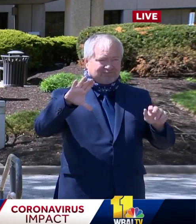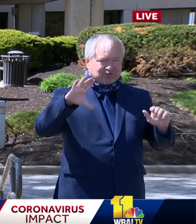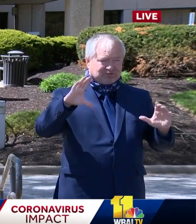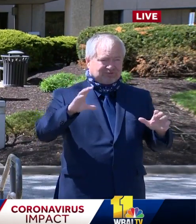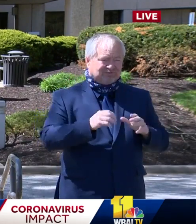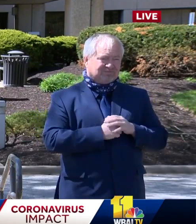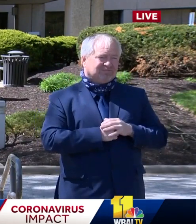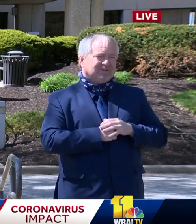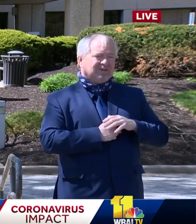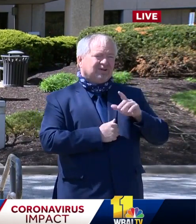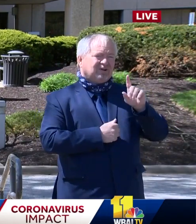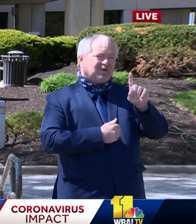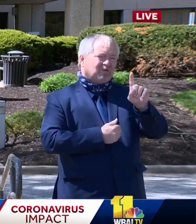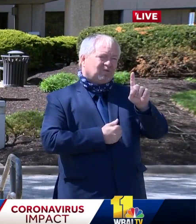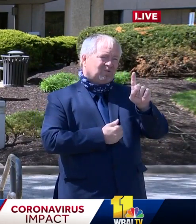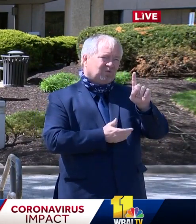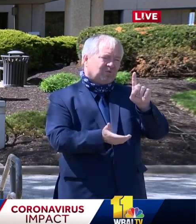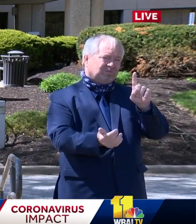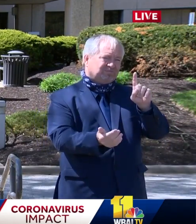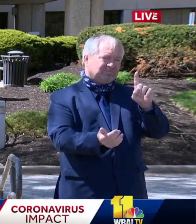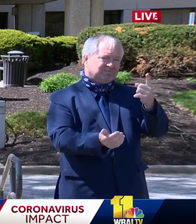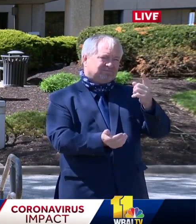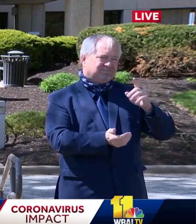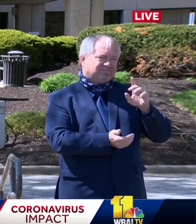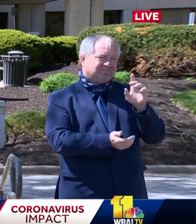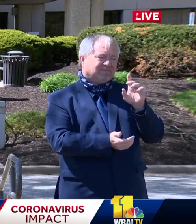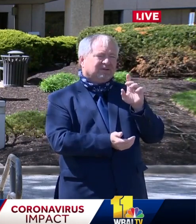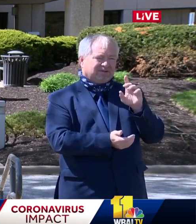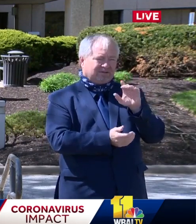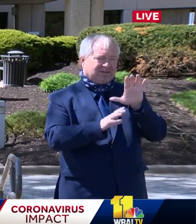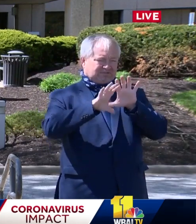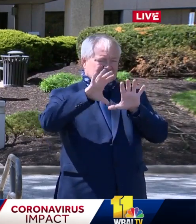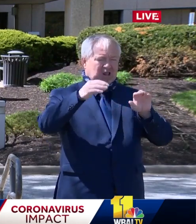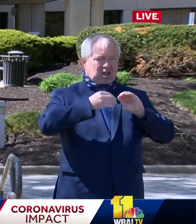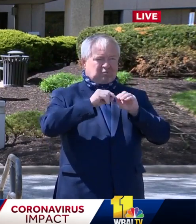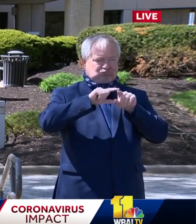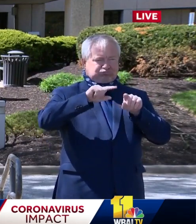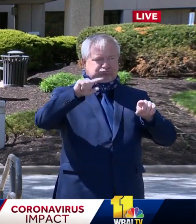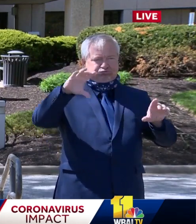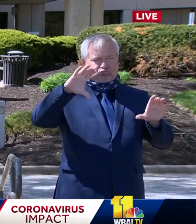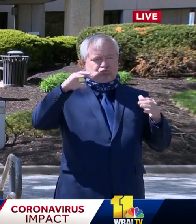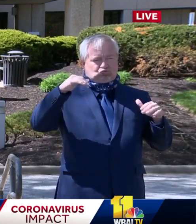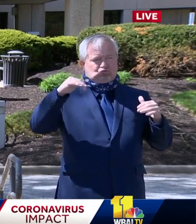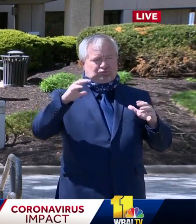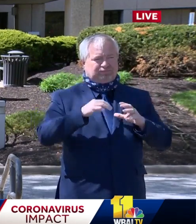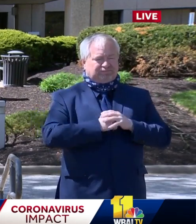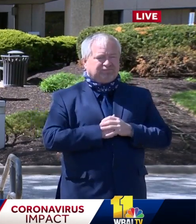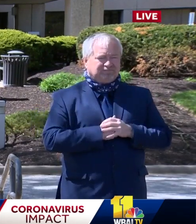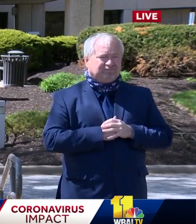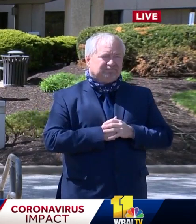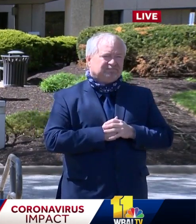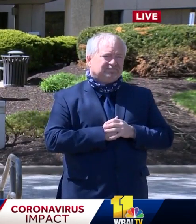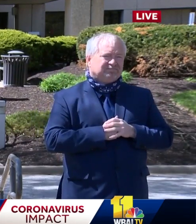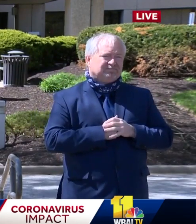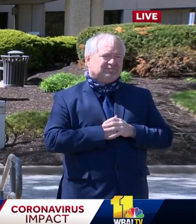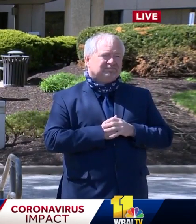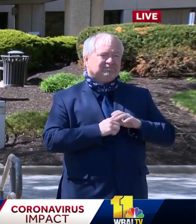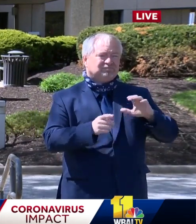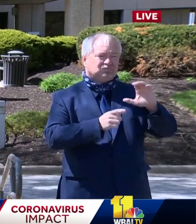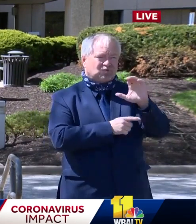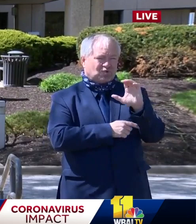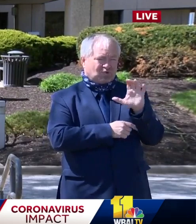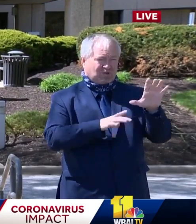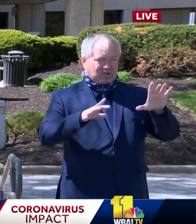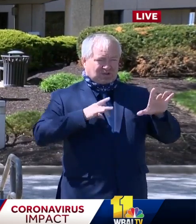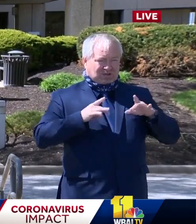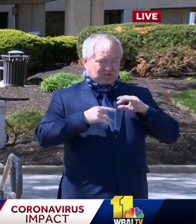Virginia. This deadly virus continues to spread in every single jurisdiction in the state,